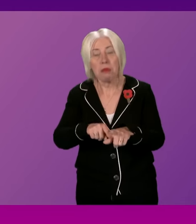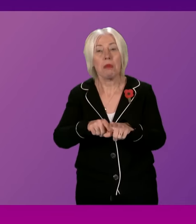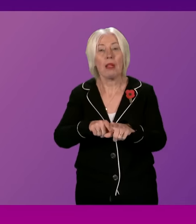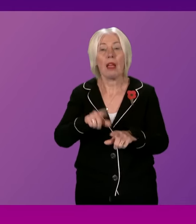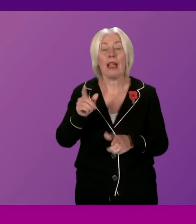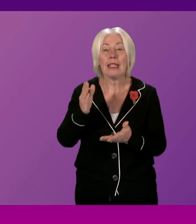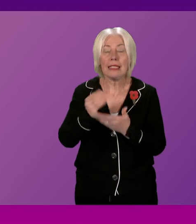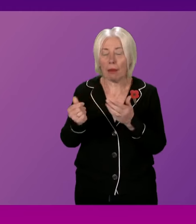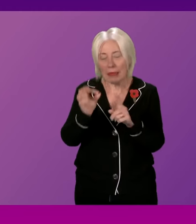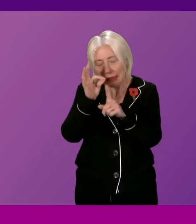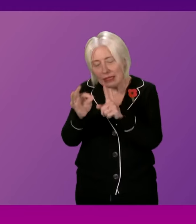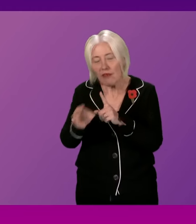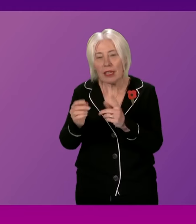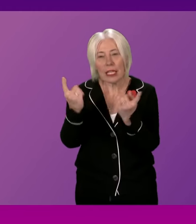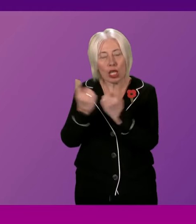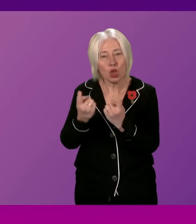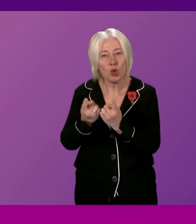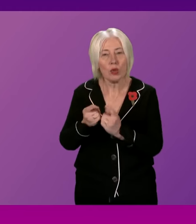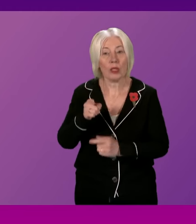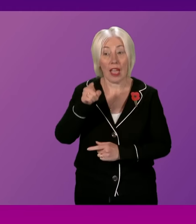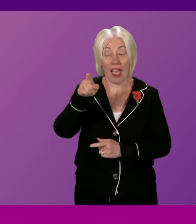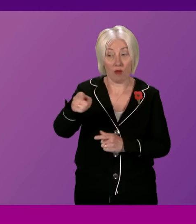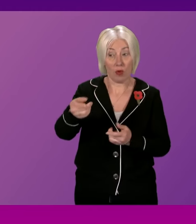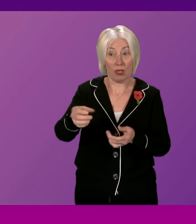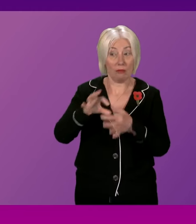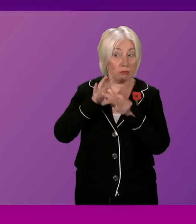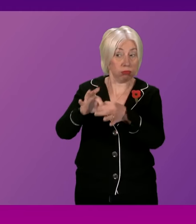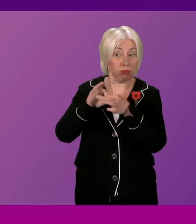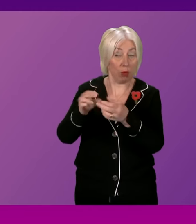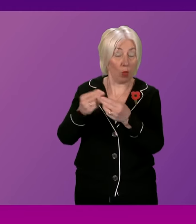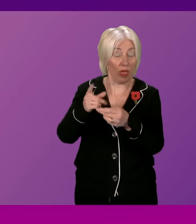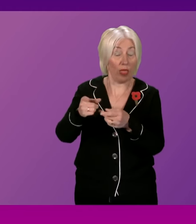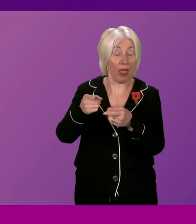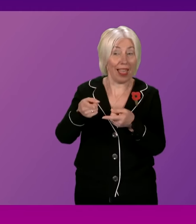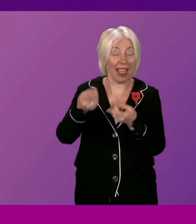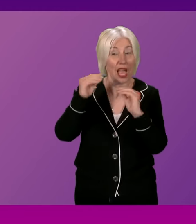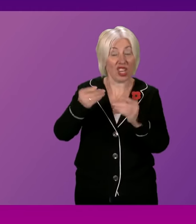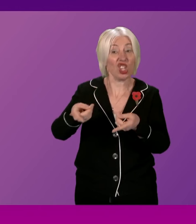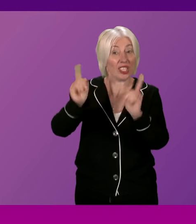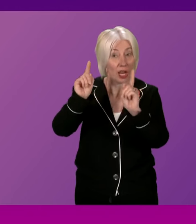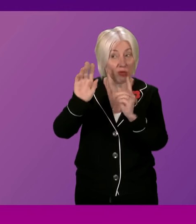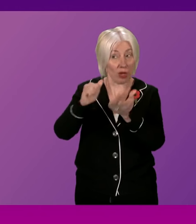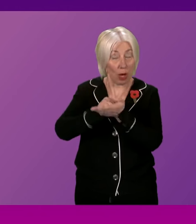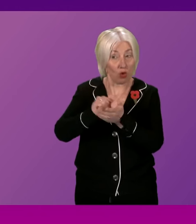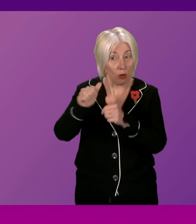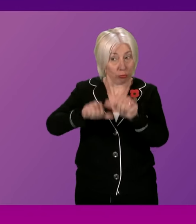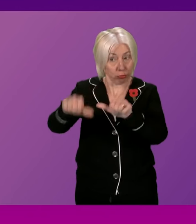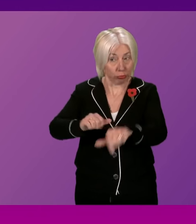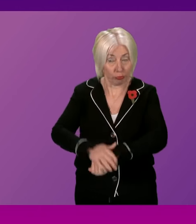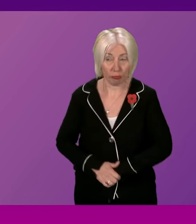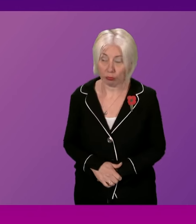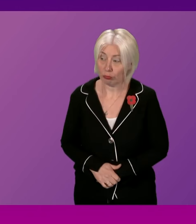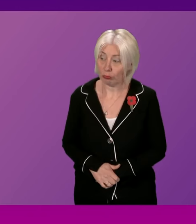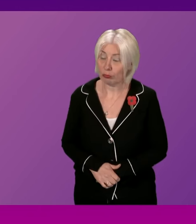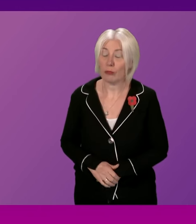issues that Ros McColl may have, then I would ask her to continue to engage with the Education Secretary on these points. Paul Sweeney. Community